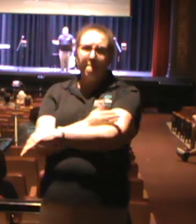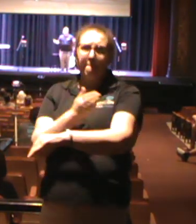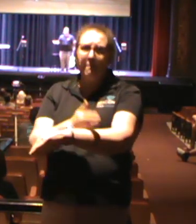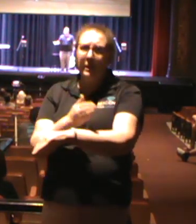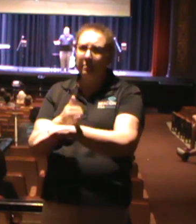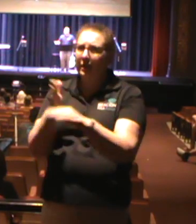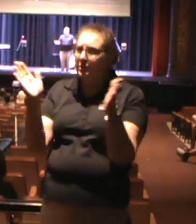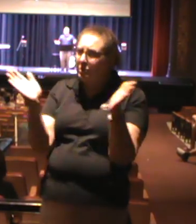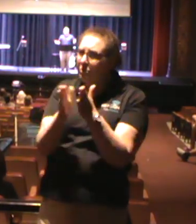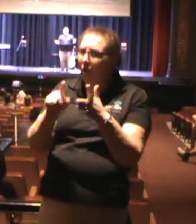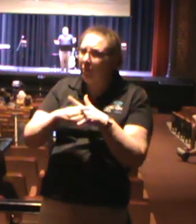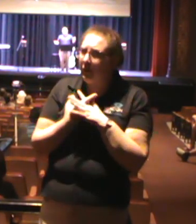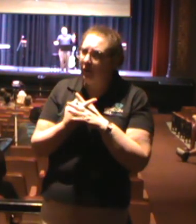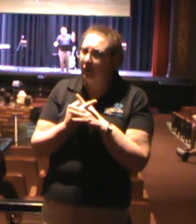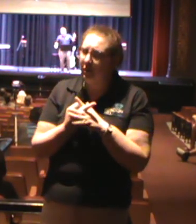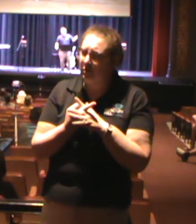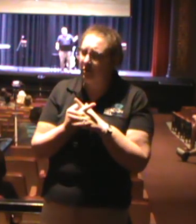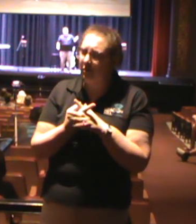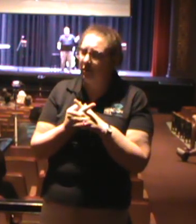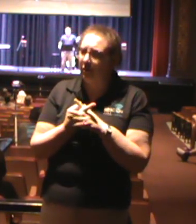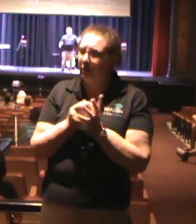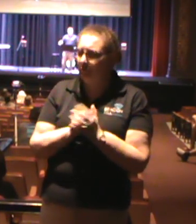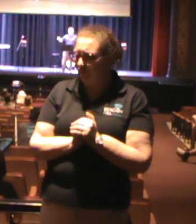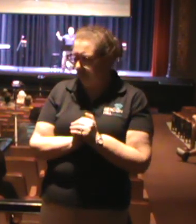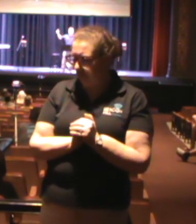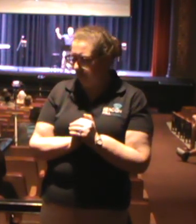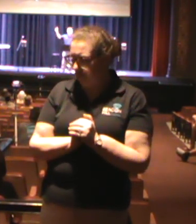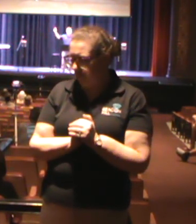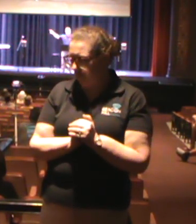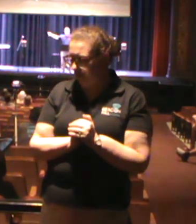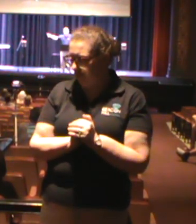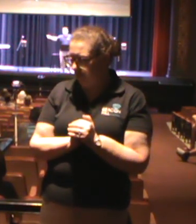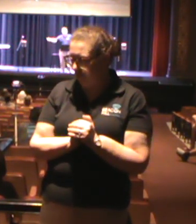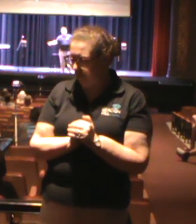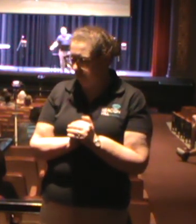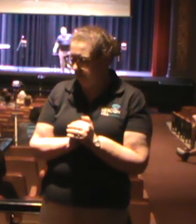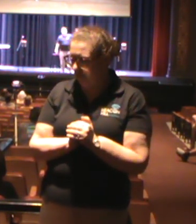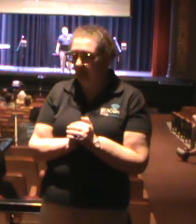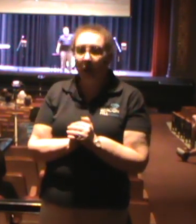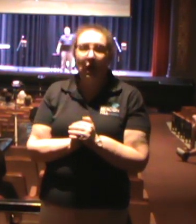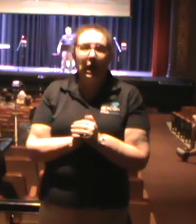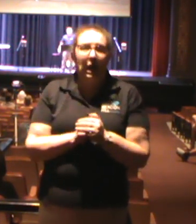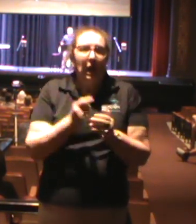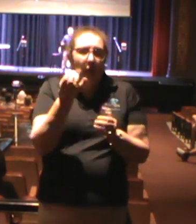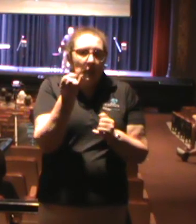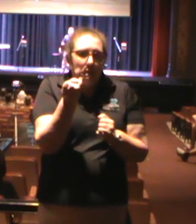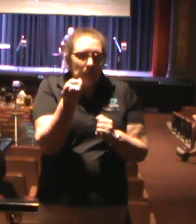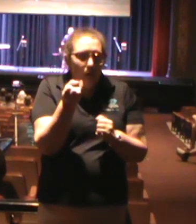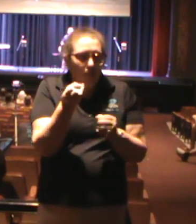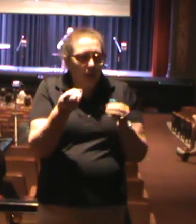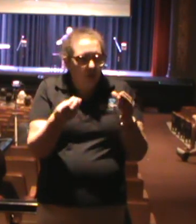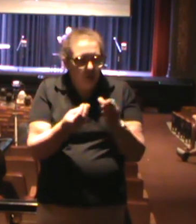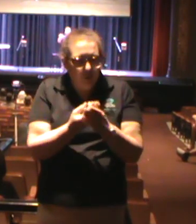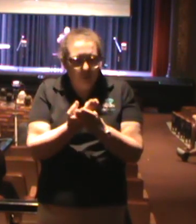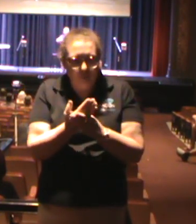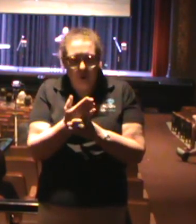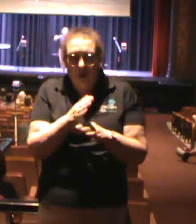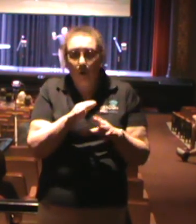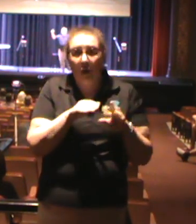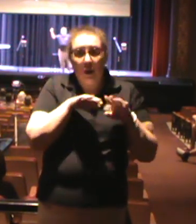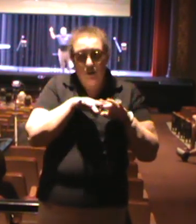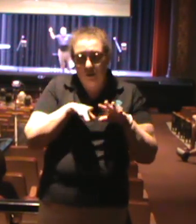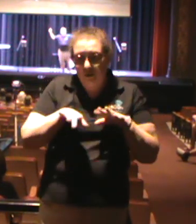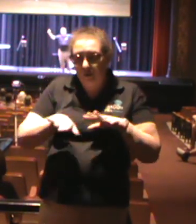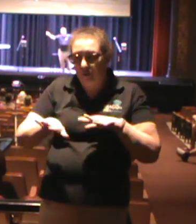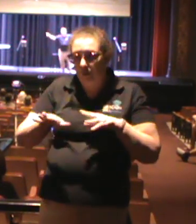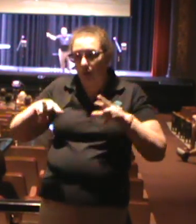beginnings, church. A trickle can turn into a stream, a stream can turn into a river, and a river